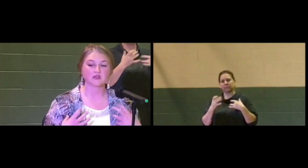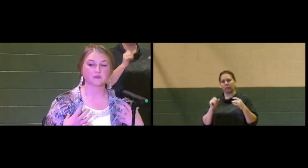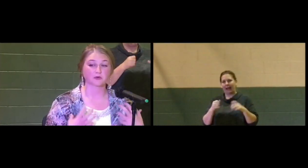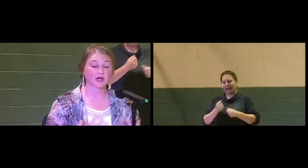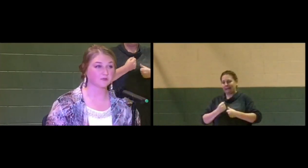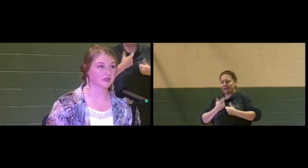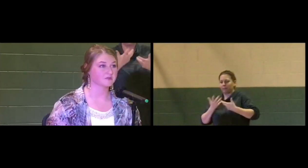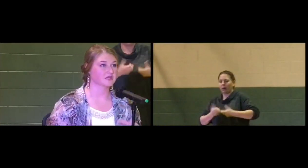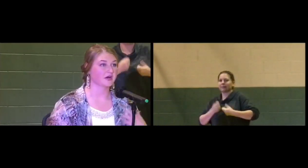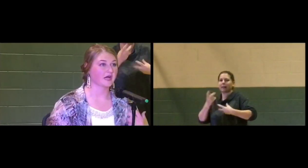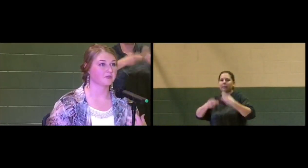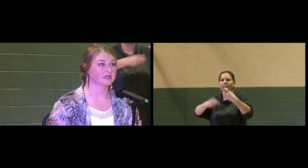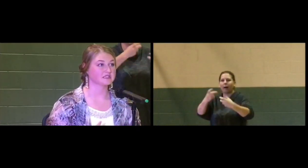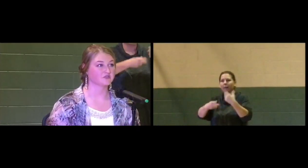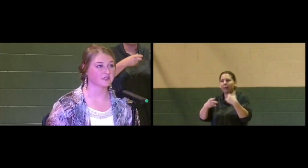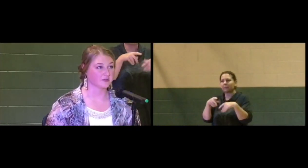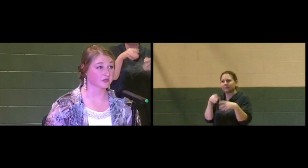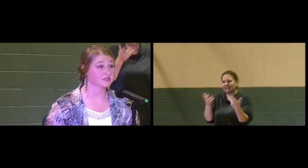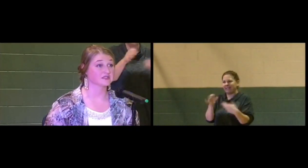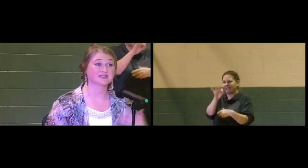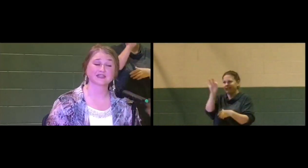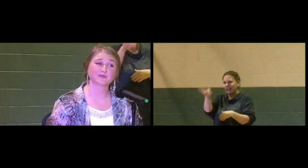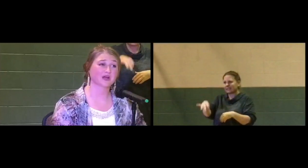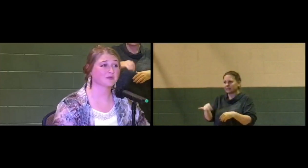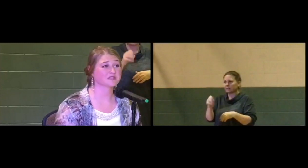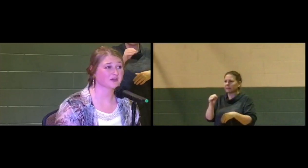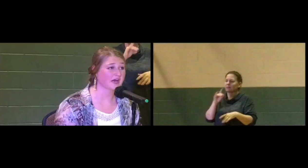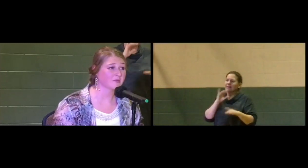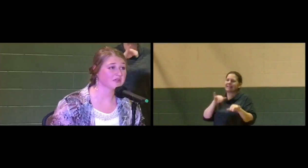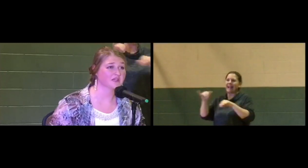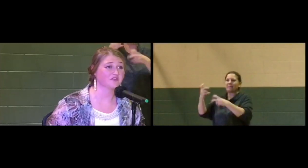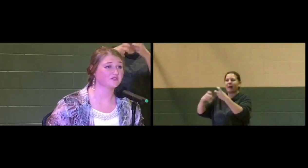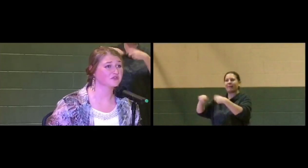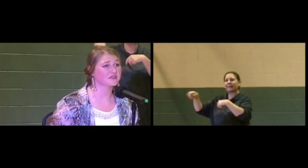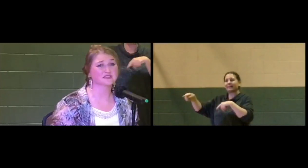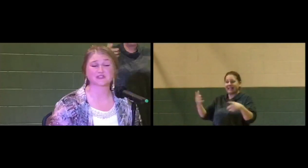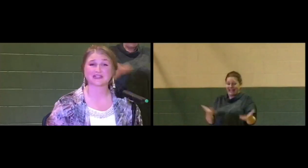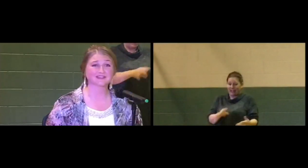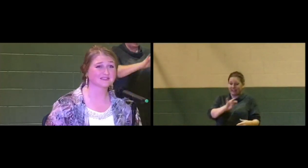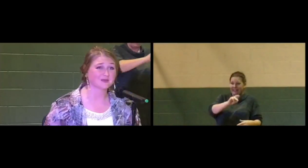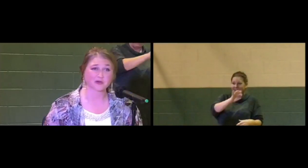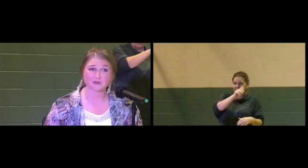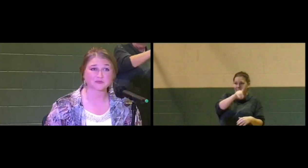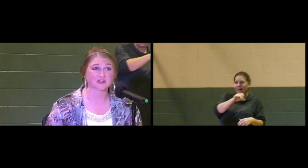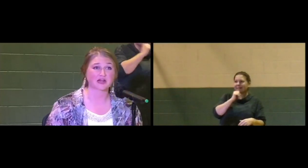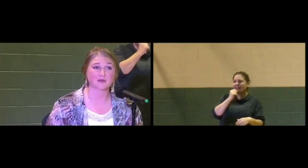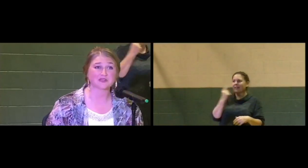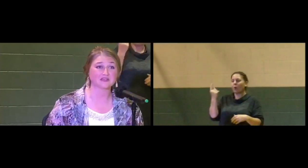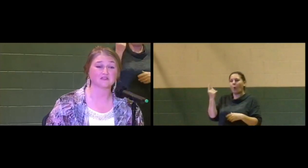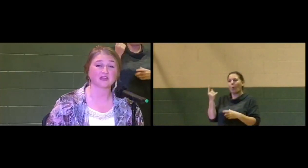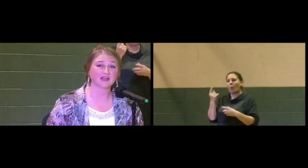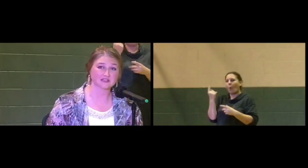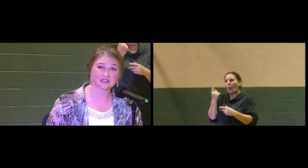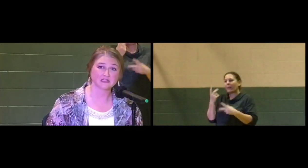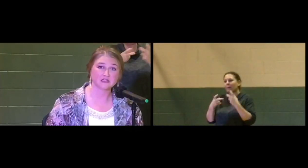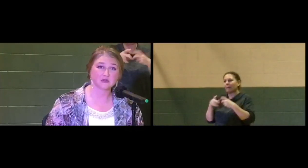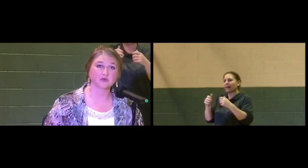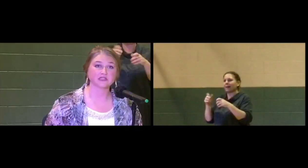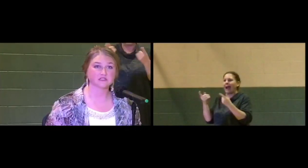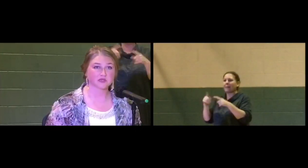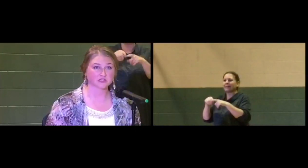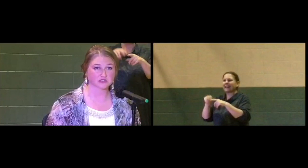the problems that are happening in different neighborhoods because the same problems that are happening in Fairfield Village are not the same problems that are happening in the Valley.